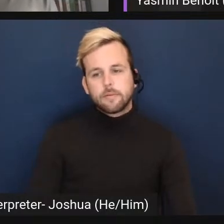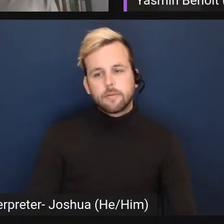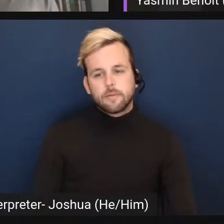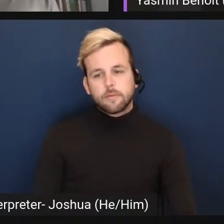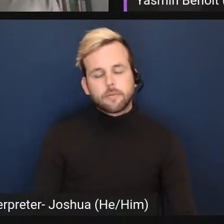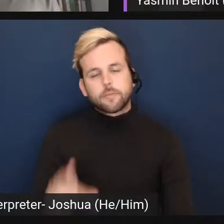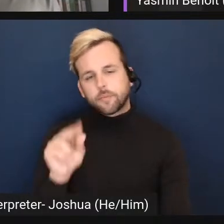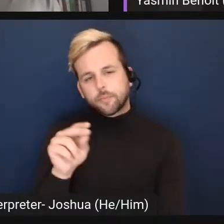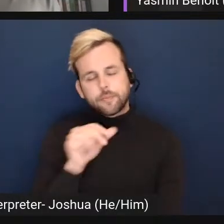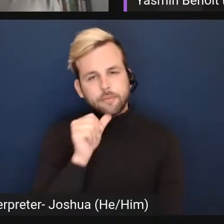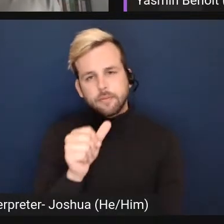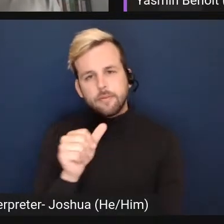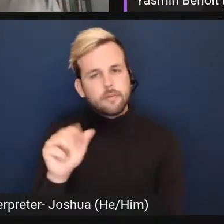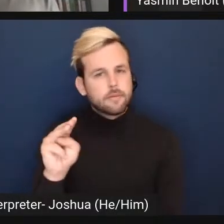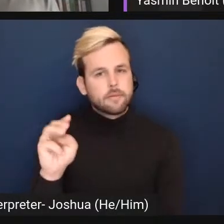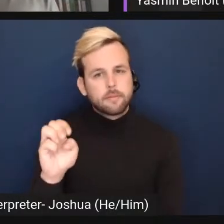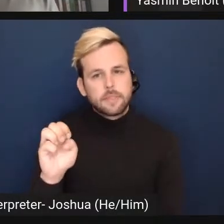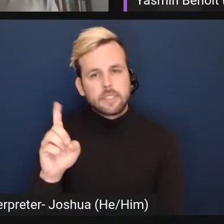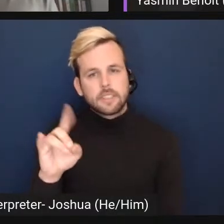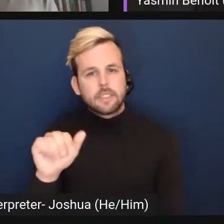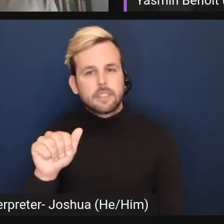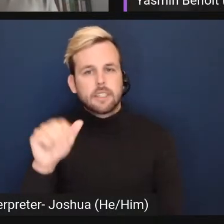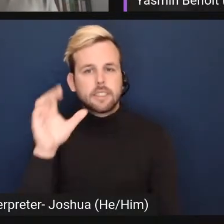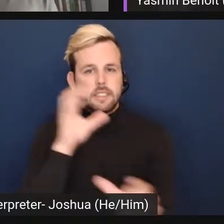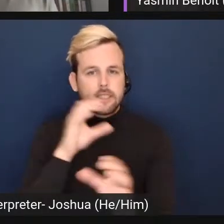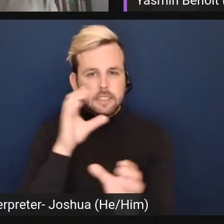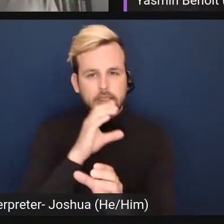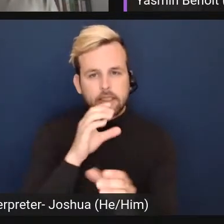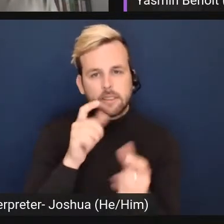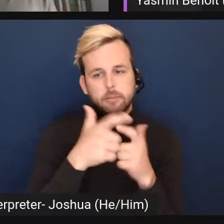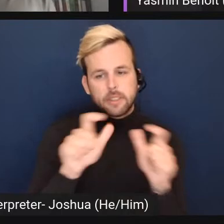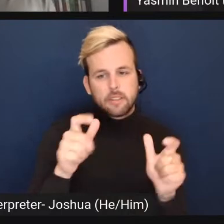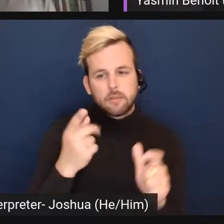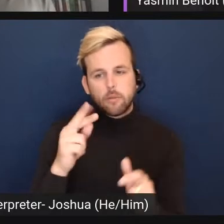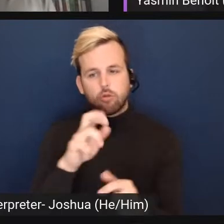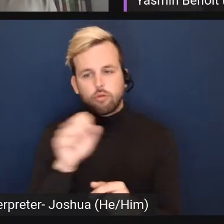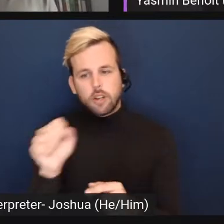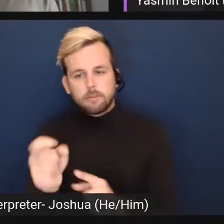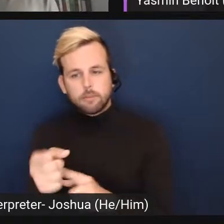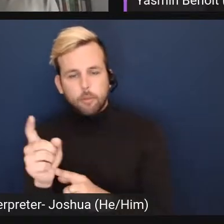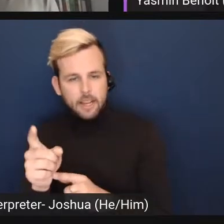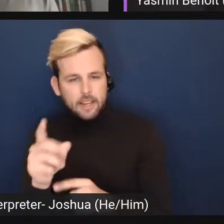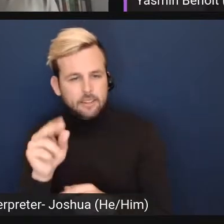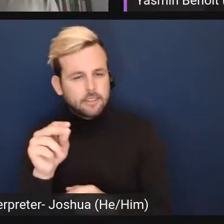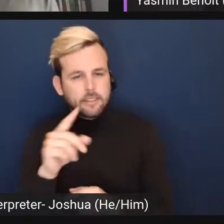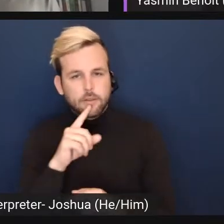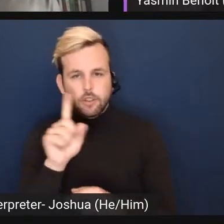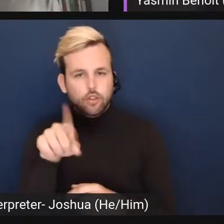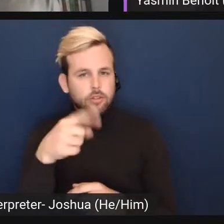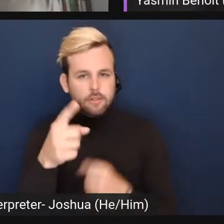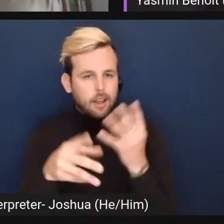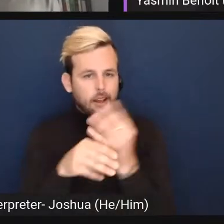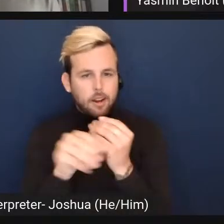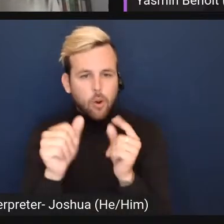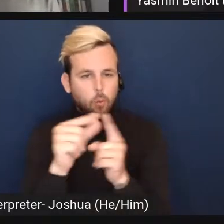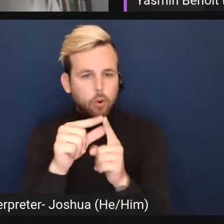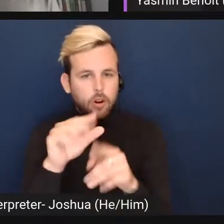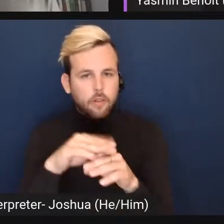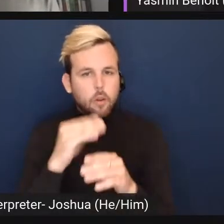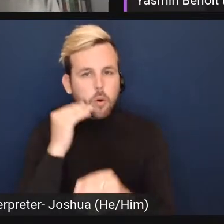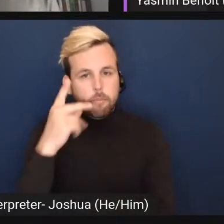kind of, like, media-seeking, you know, big press moment. It's literally, it's literally just adding a word onto the homepage.